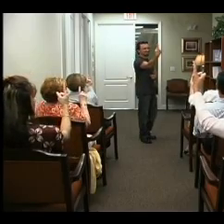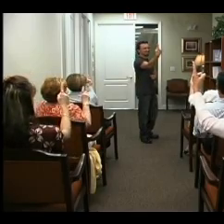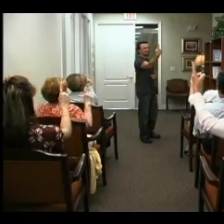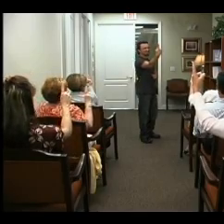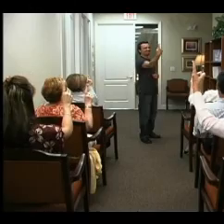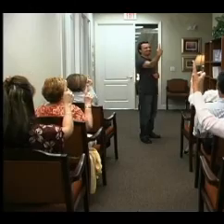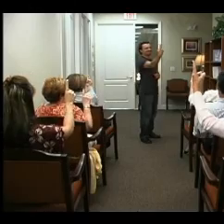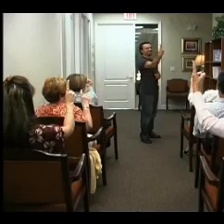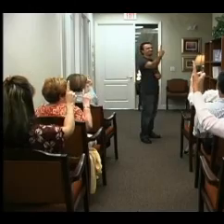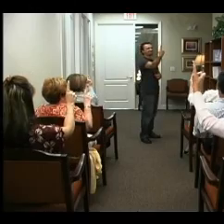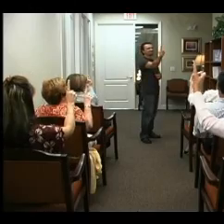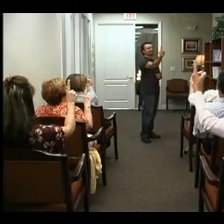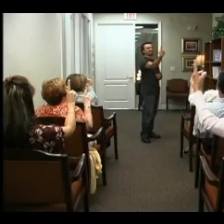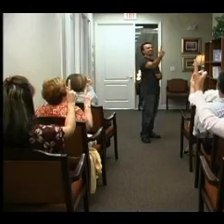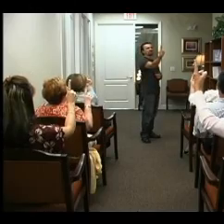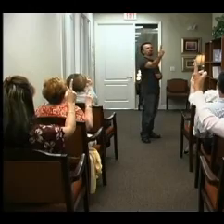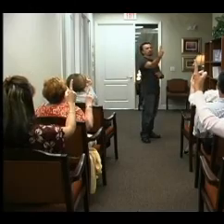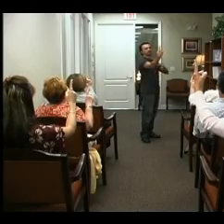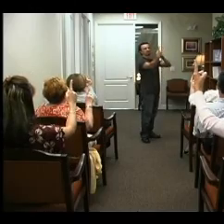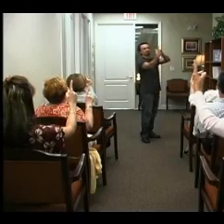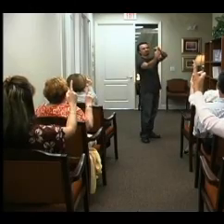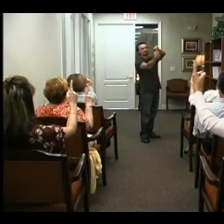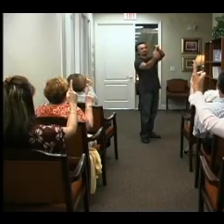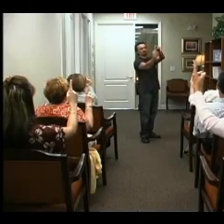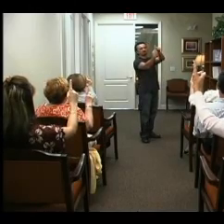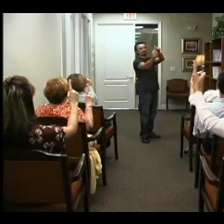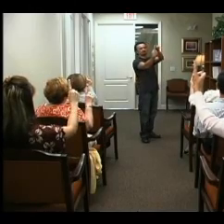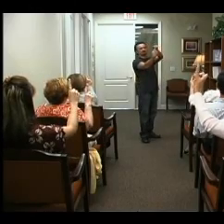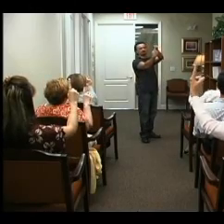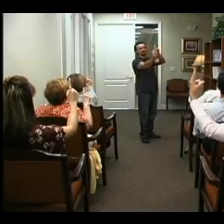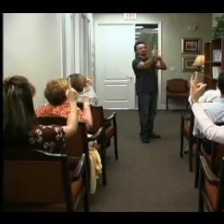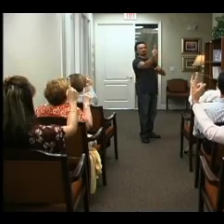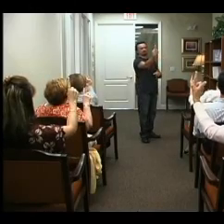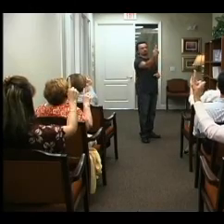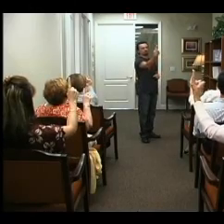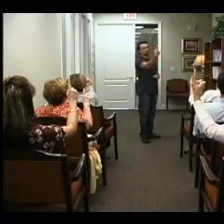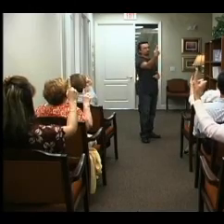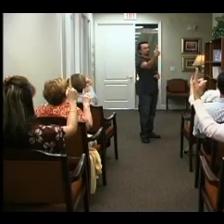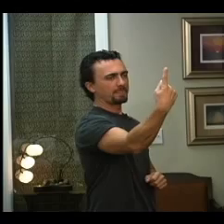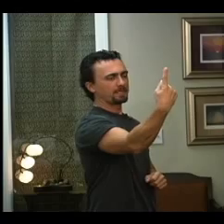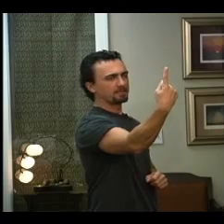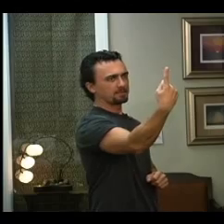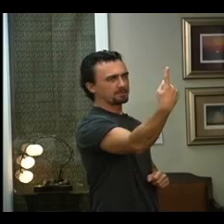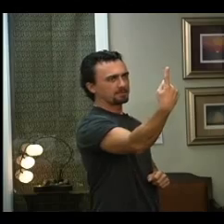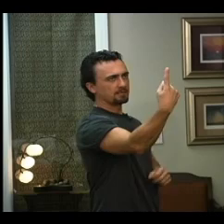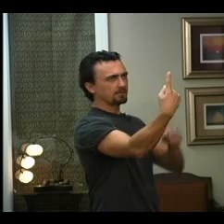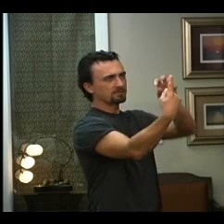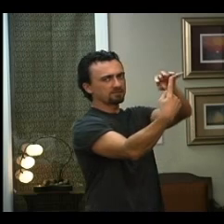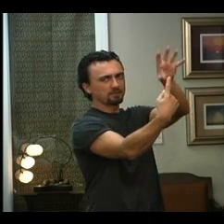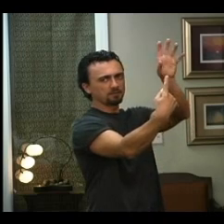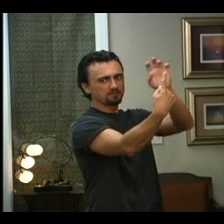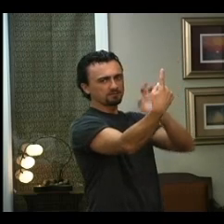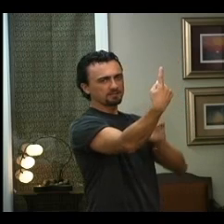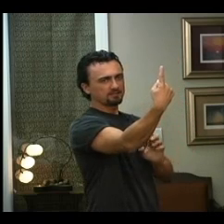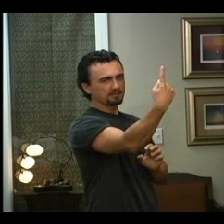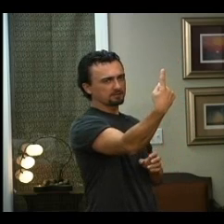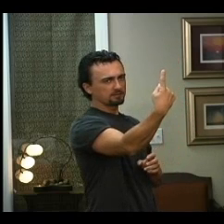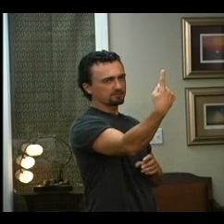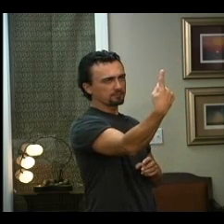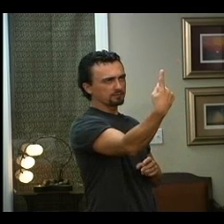Why not? Right Look at the area around the finger Now there's no streaks that you look for